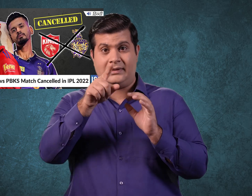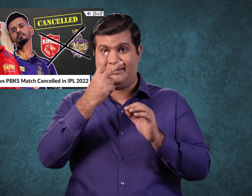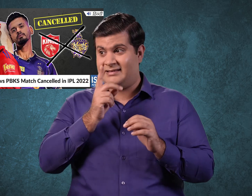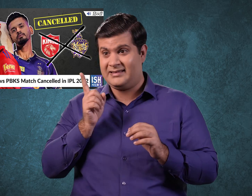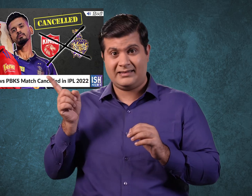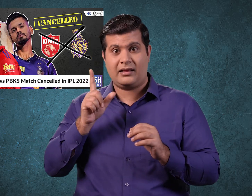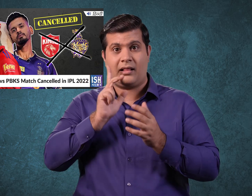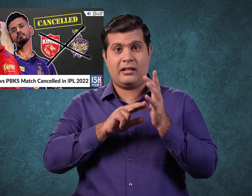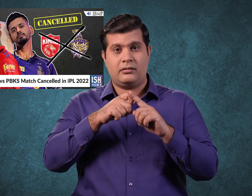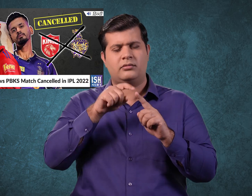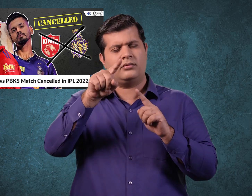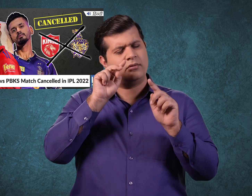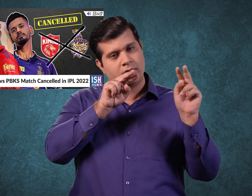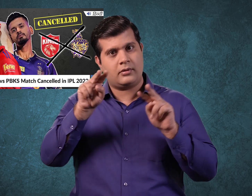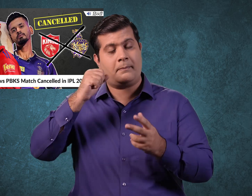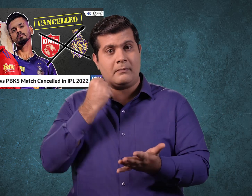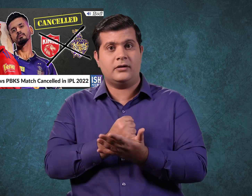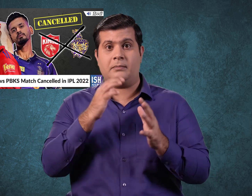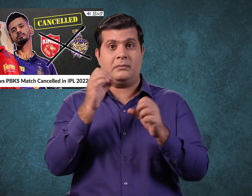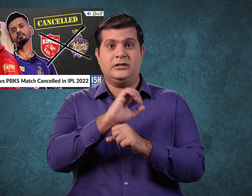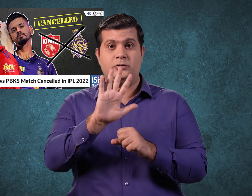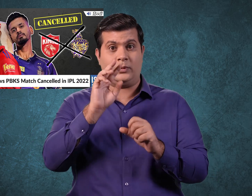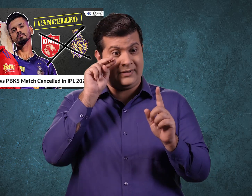Watch this video so that you can understand this concept more clearly.